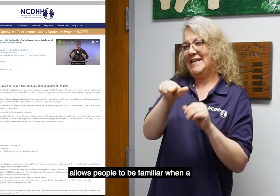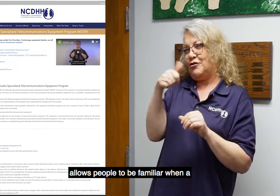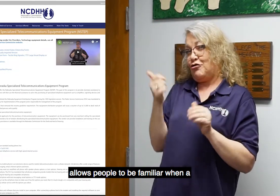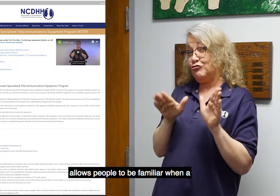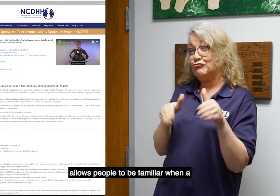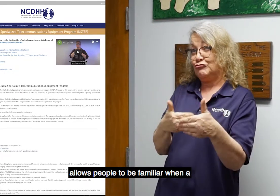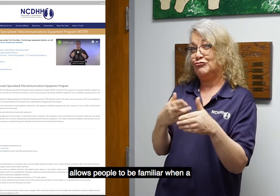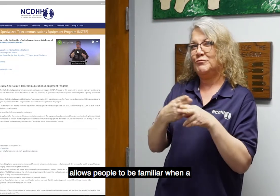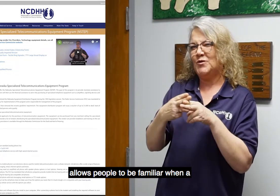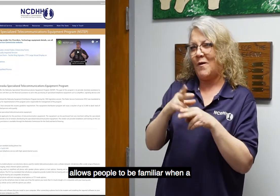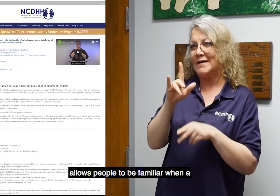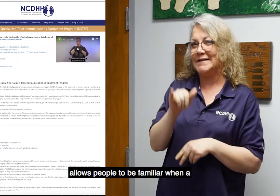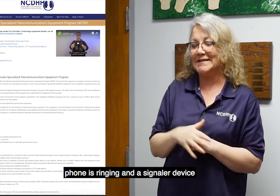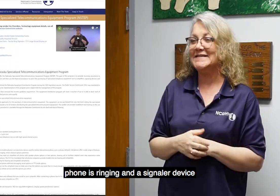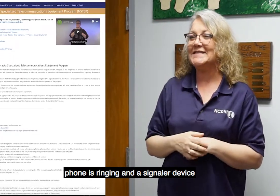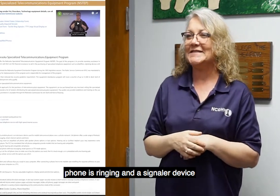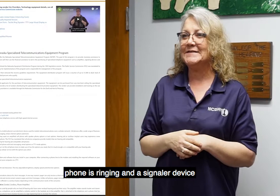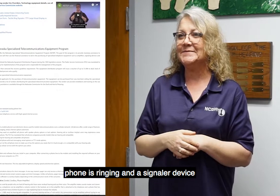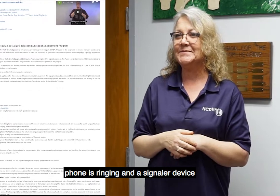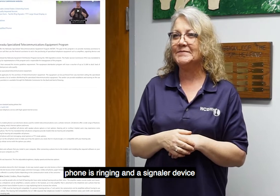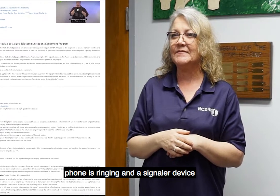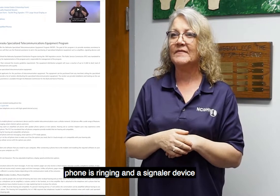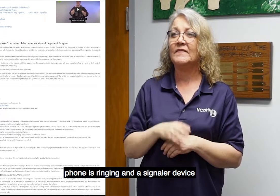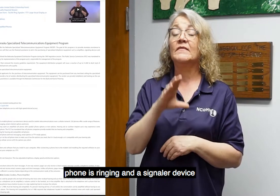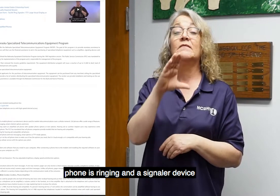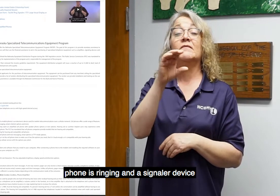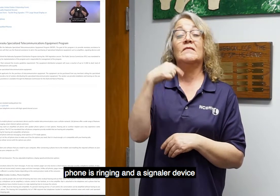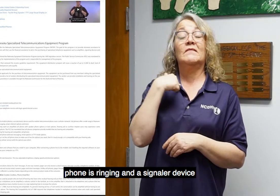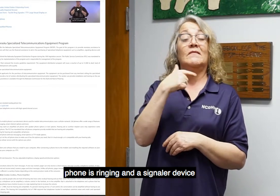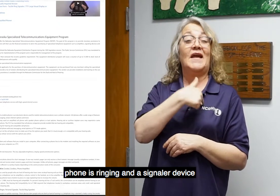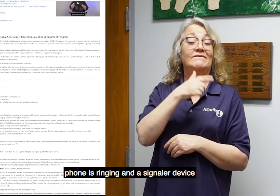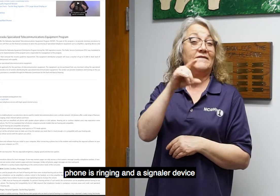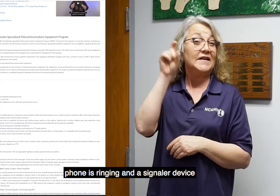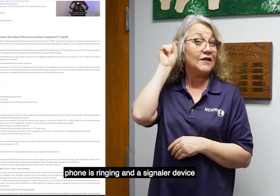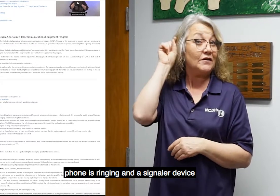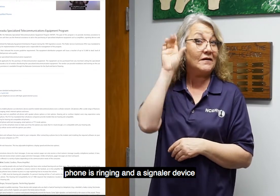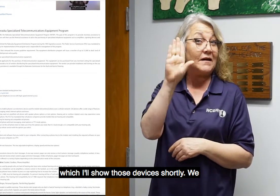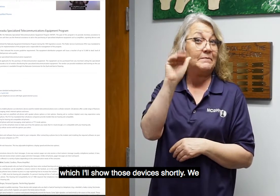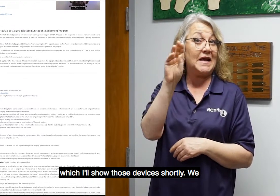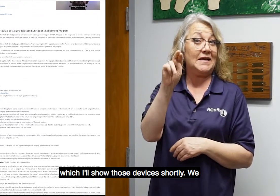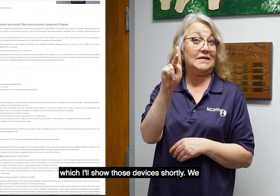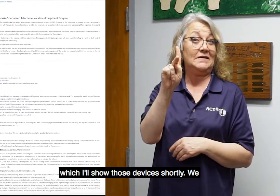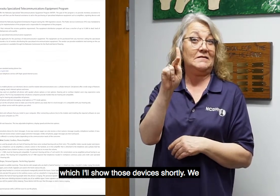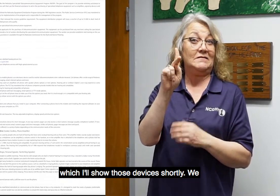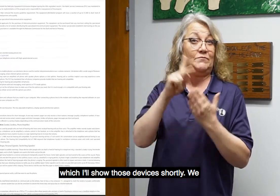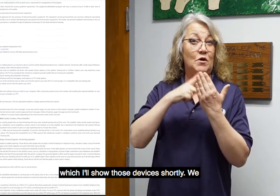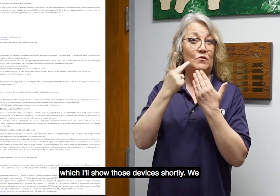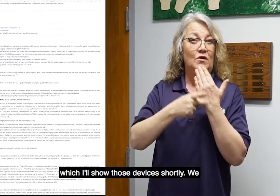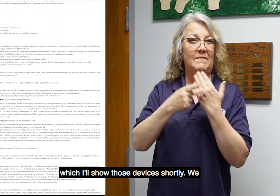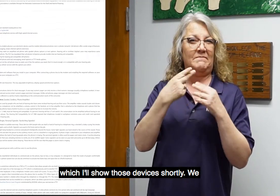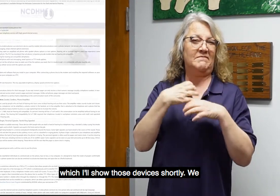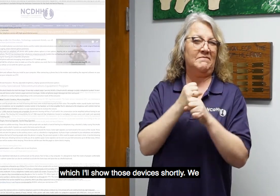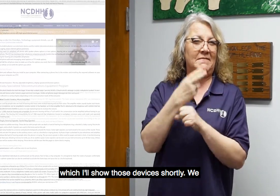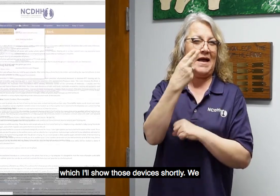familiar when a phone is ringing and a signaller device, which I'll show those devices shortly.